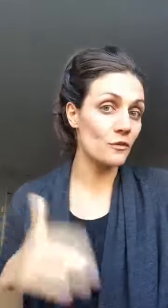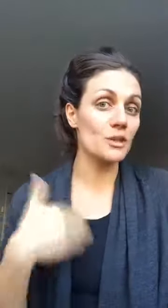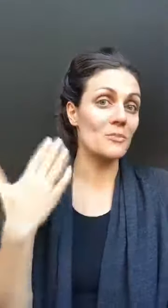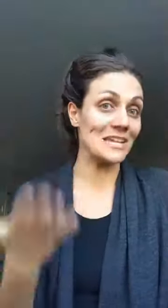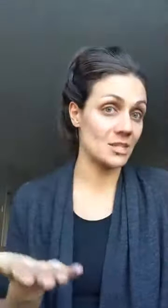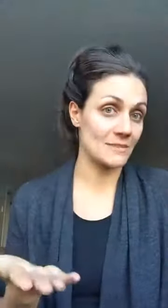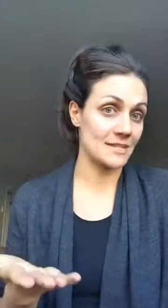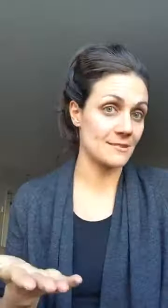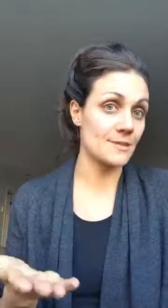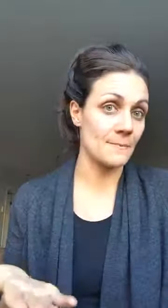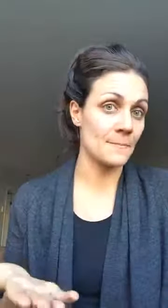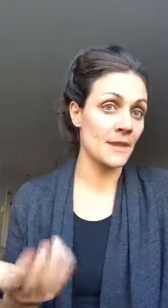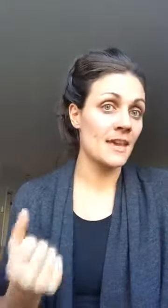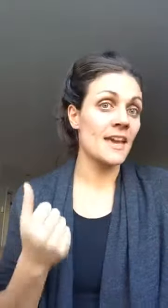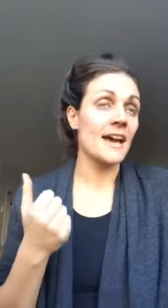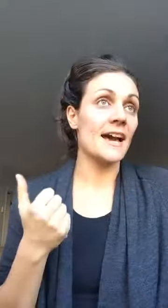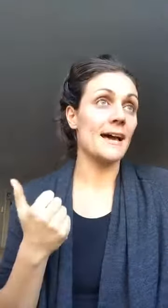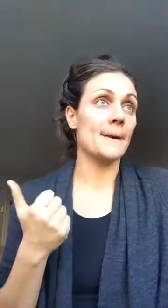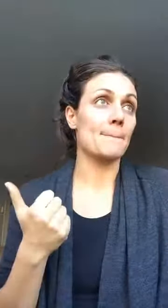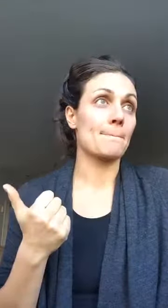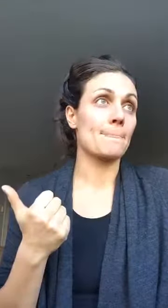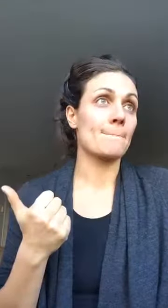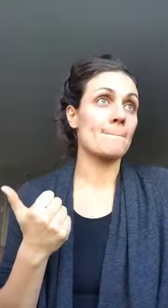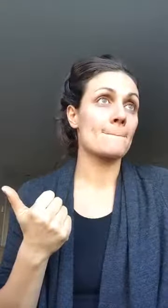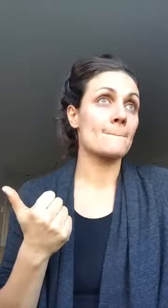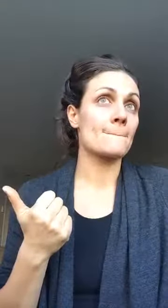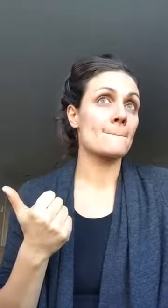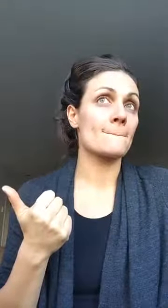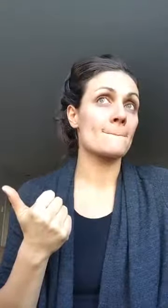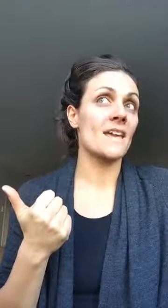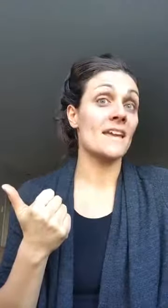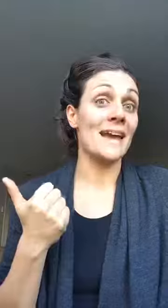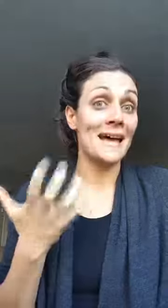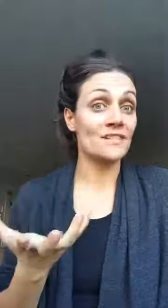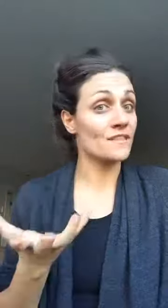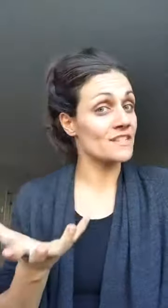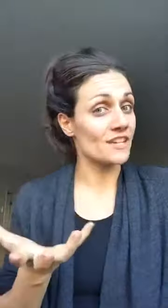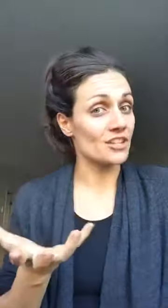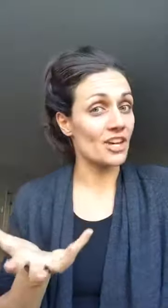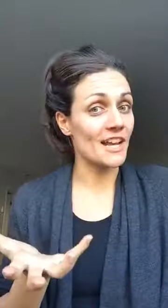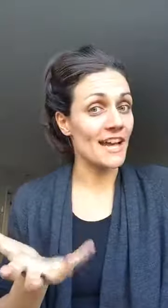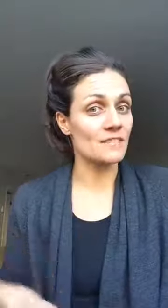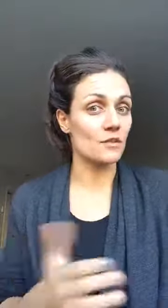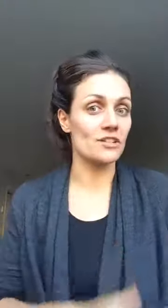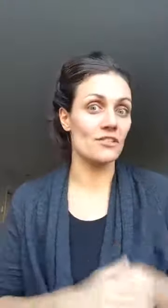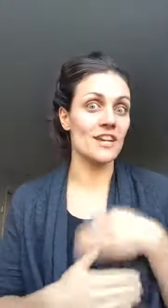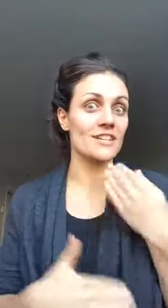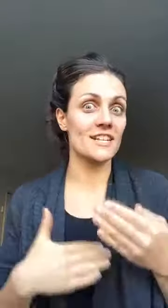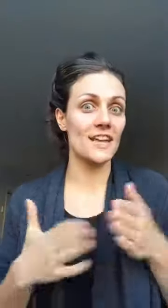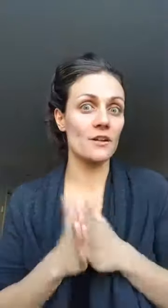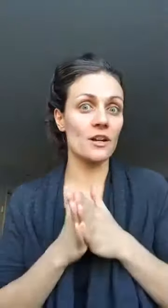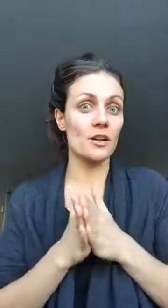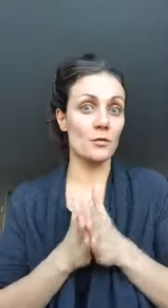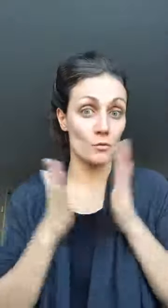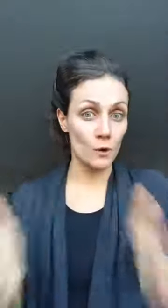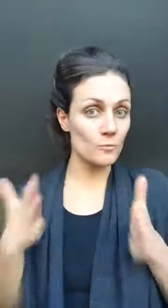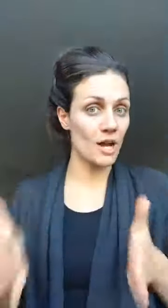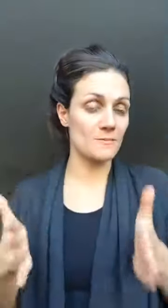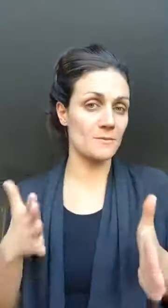you pitch something to them um and ask for the sale you got to ask for it so here's another roadblock people